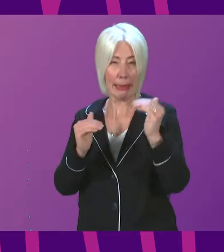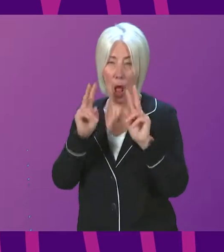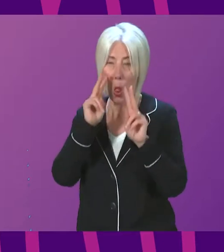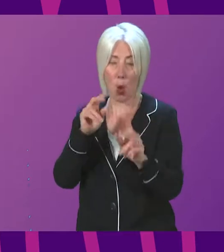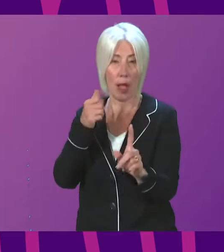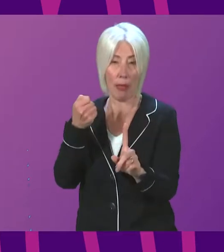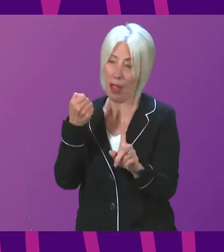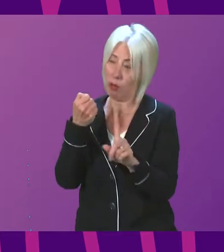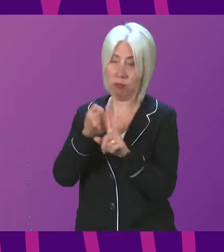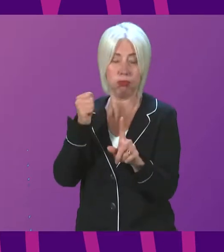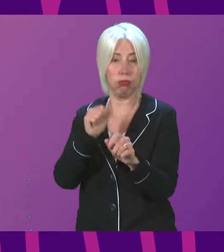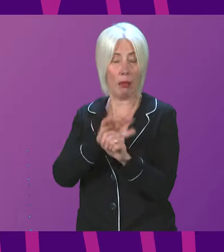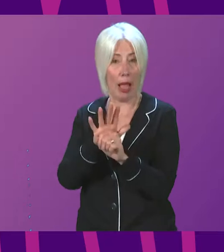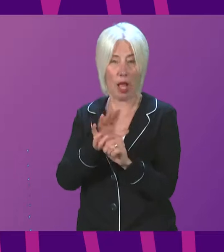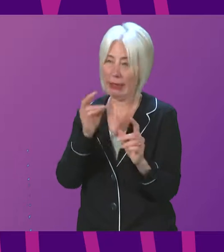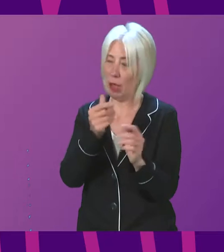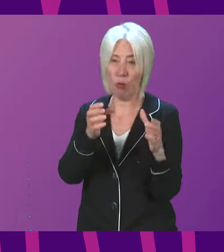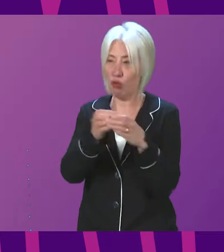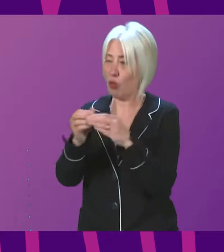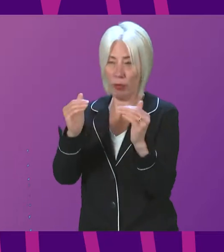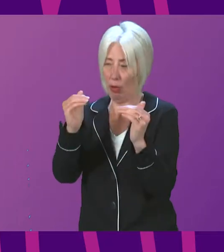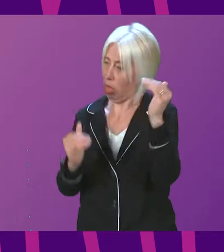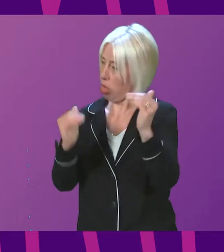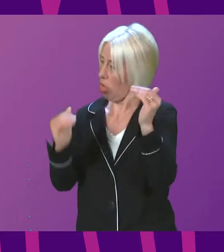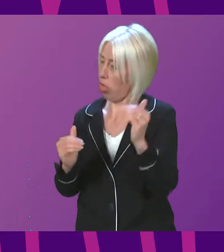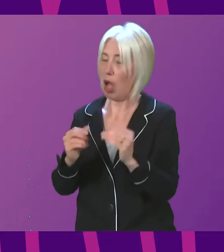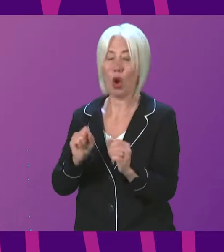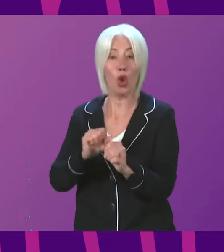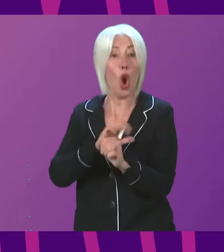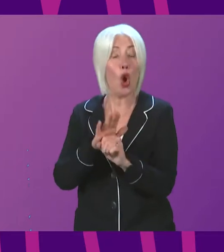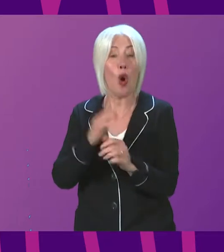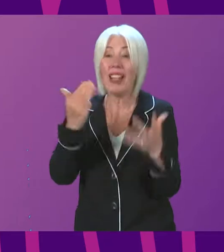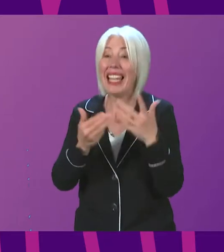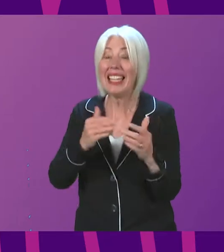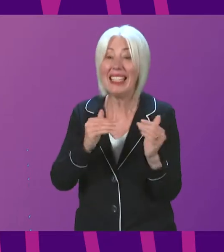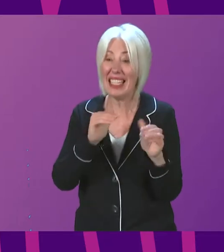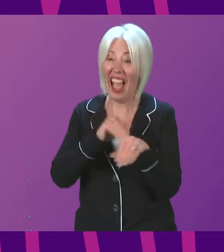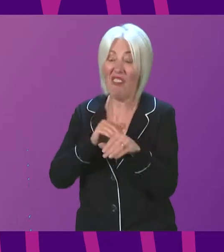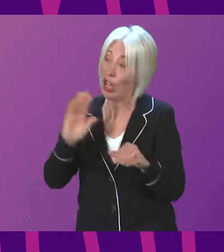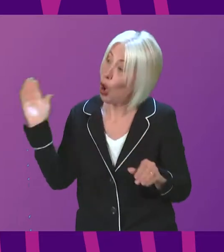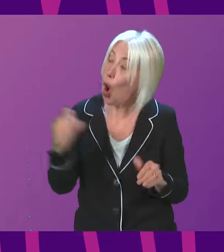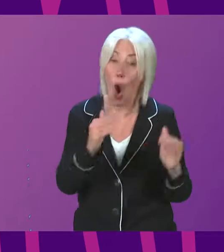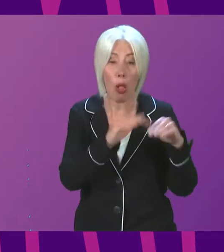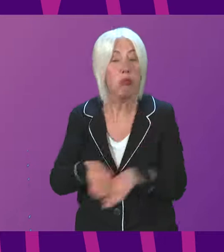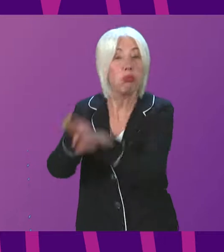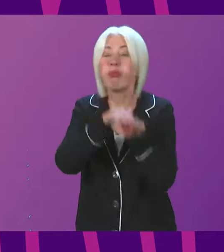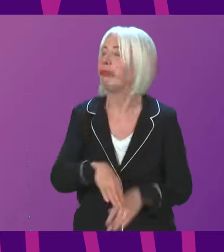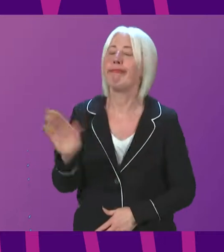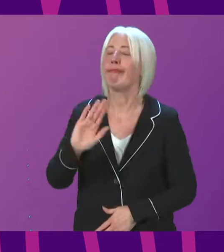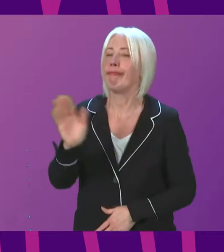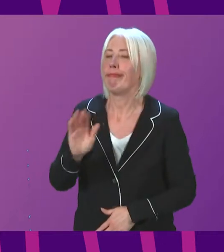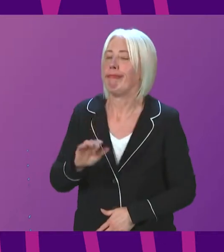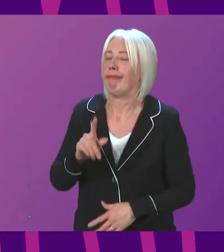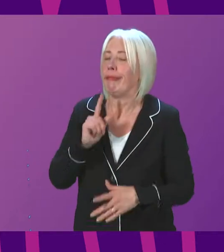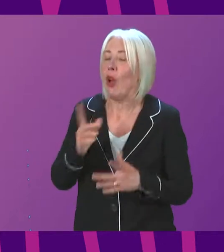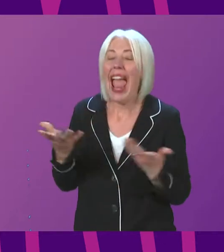impacted certain groups, as it has been well documented that COVID-19 has not affected everyone equally. Given the public interest and any outcomes of the